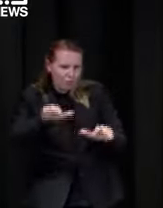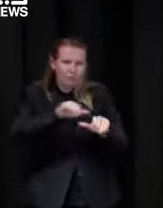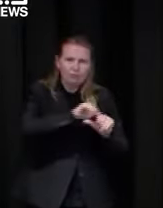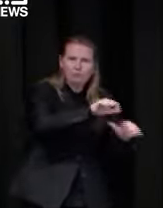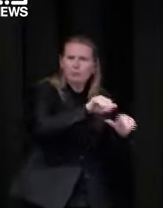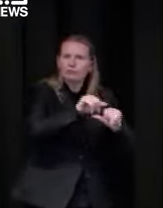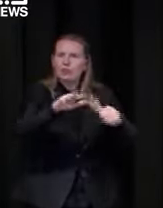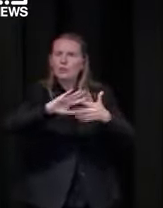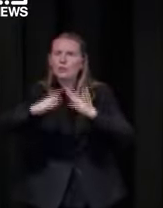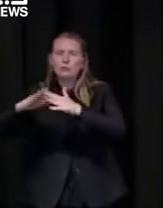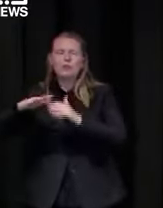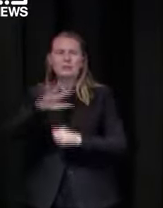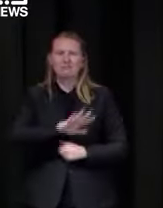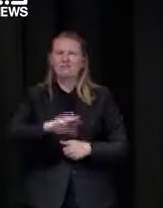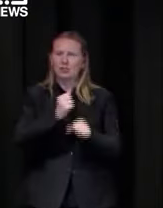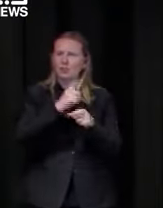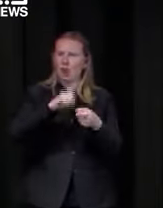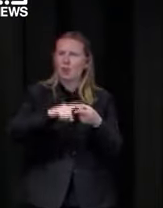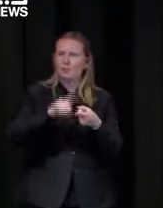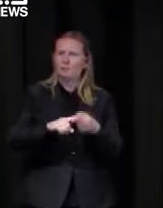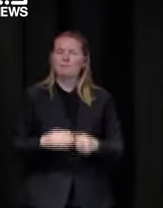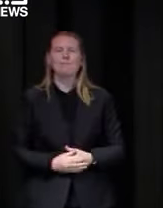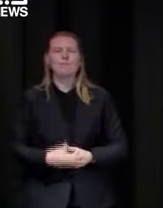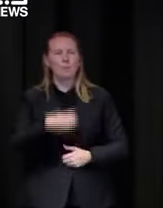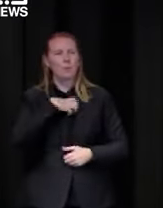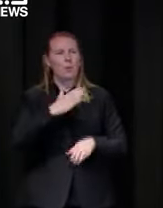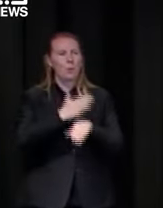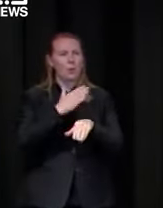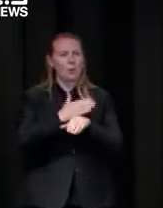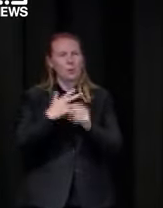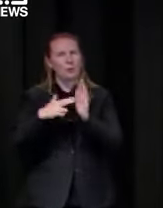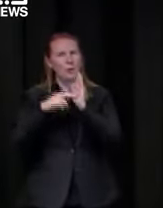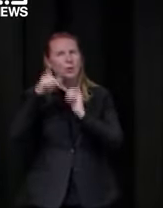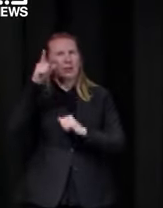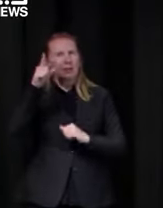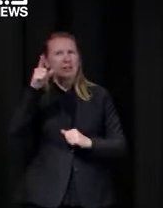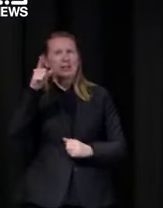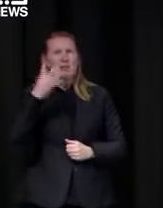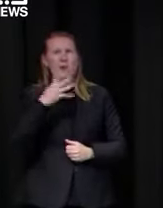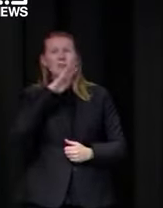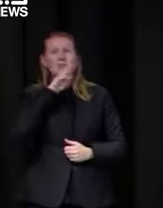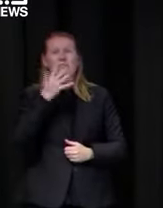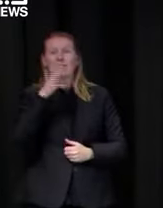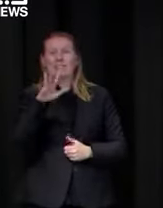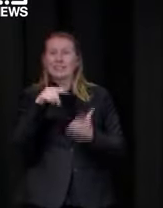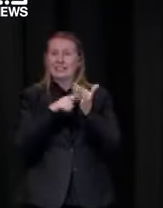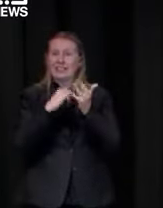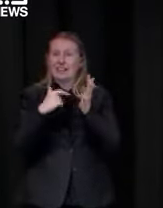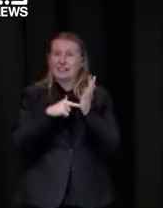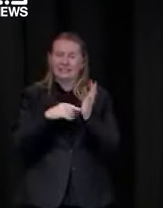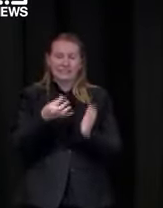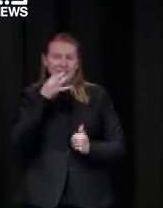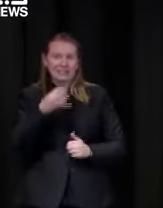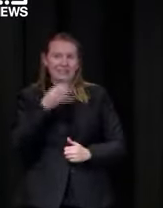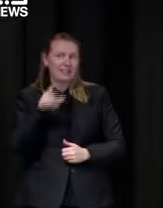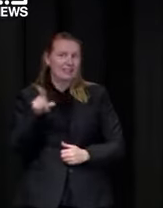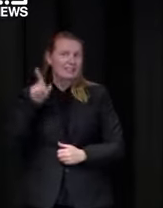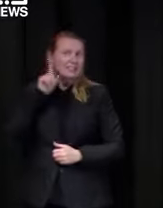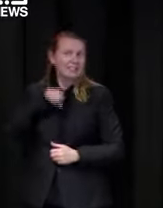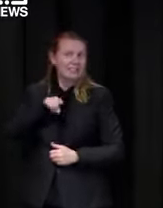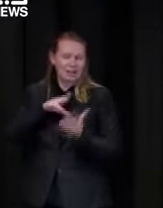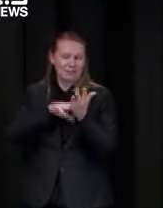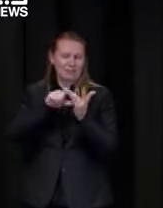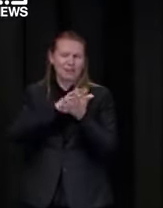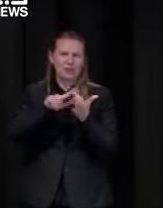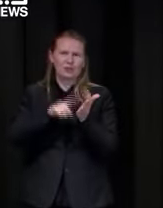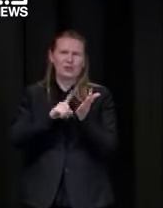at this point um we have more work through mitchellshire 450 tests yesterday um those numbers have been fairly flat over the last week and again